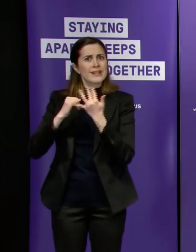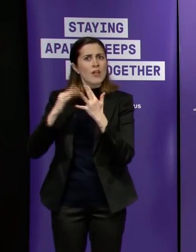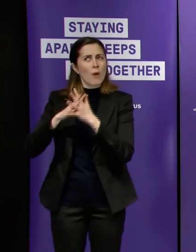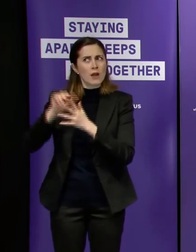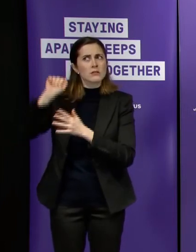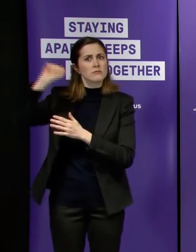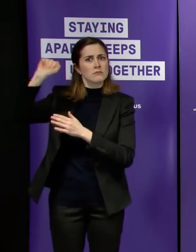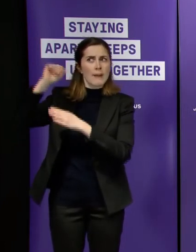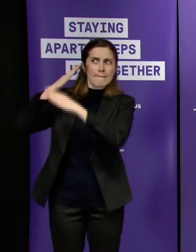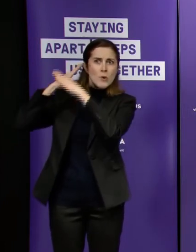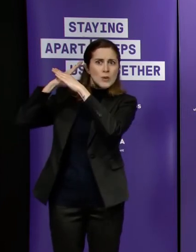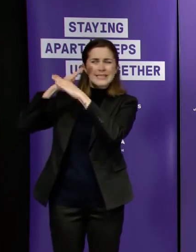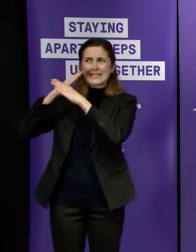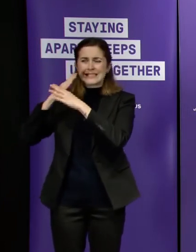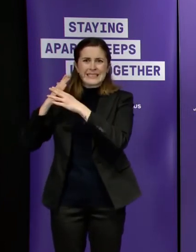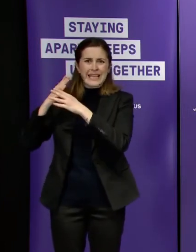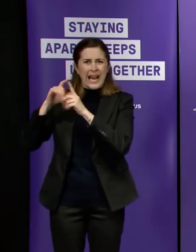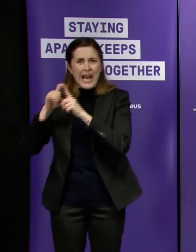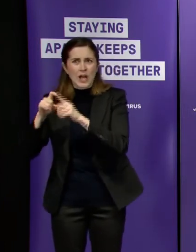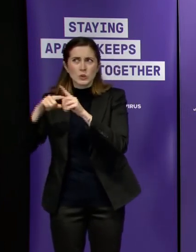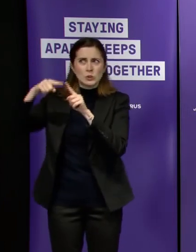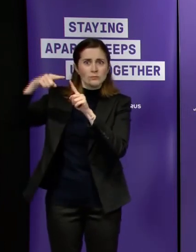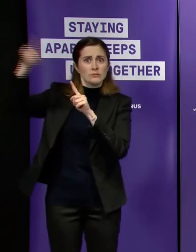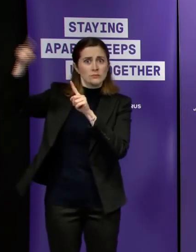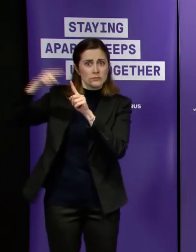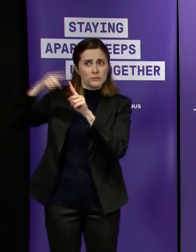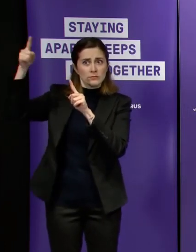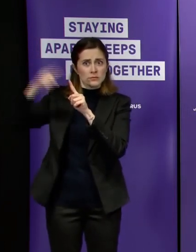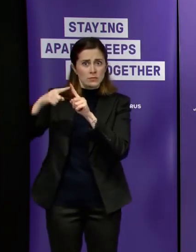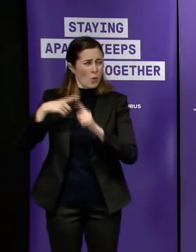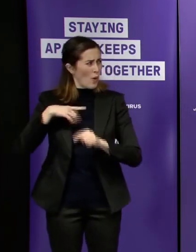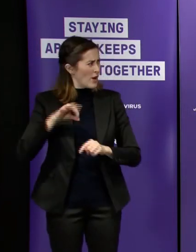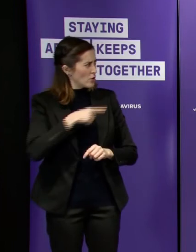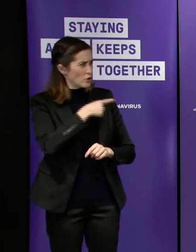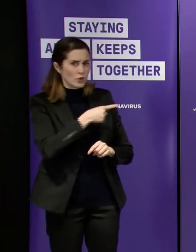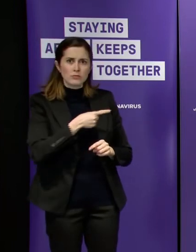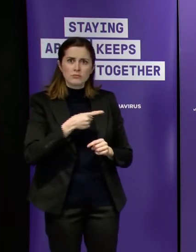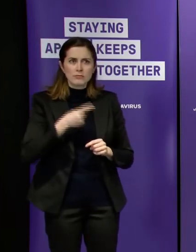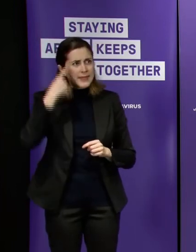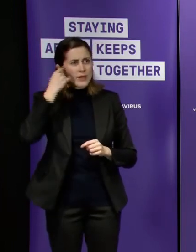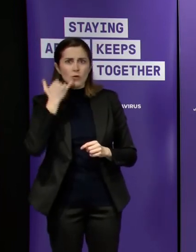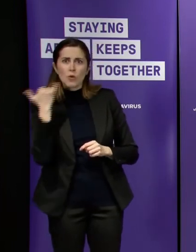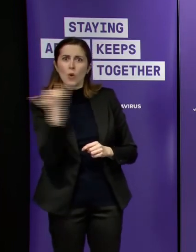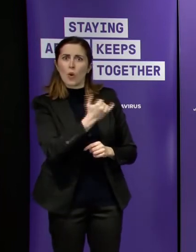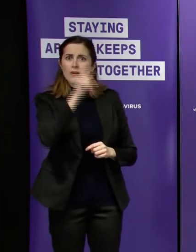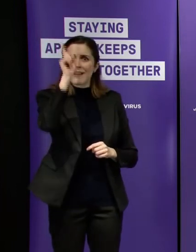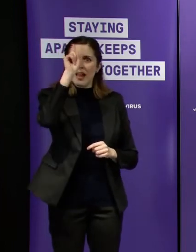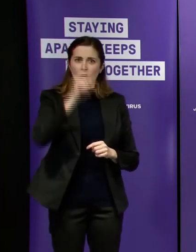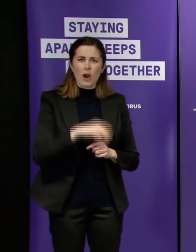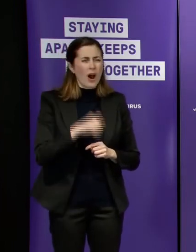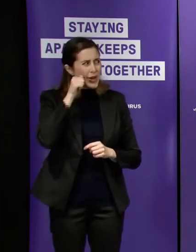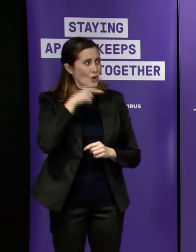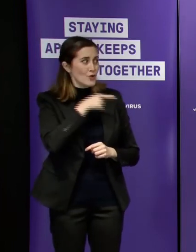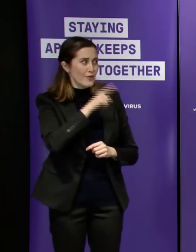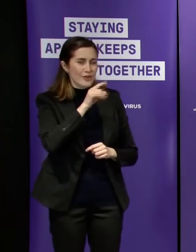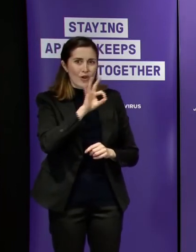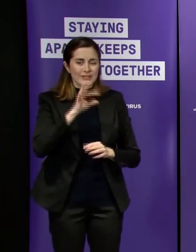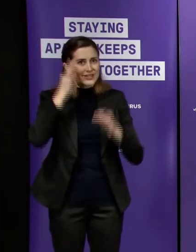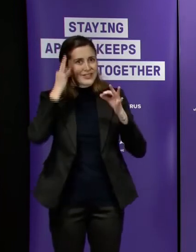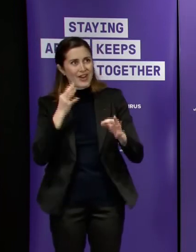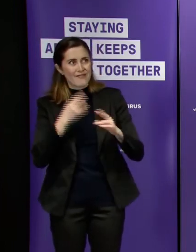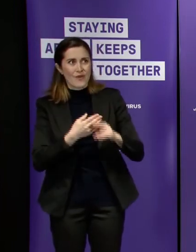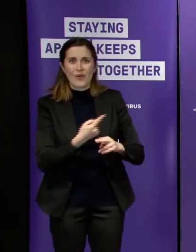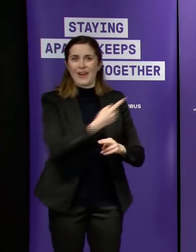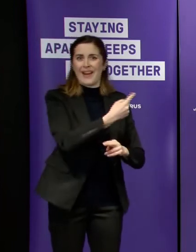experienced is there not an argument for being a bit more proactive with what's happening with south australia i'm mindful that they're not your rules but trying to figure this